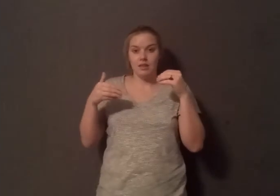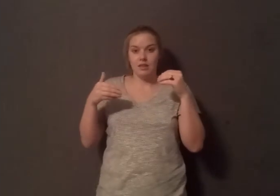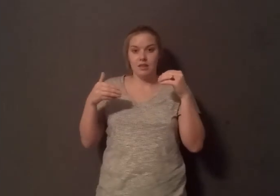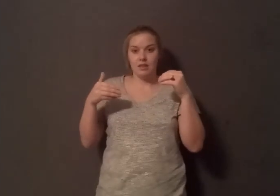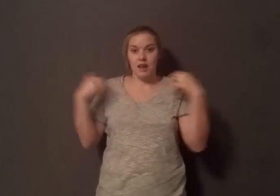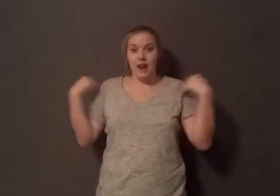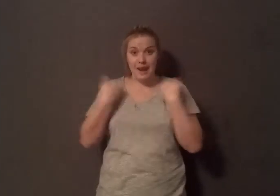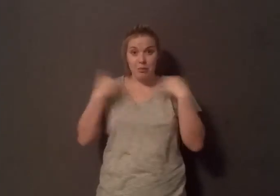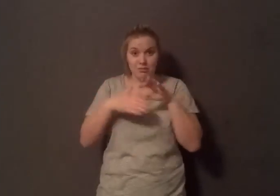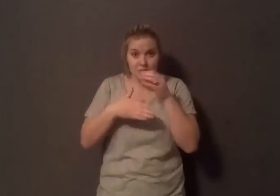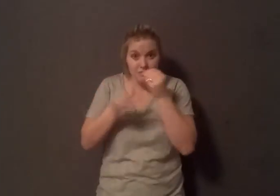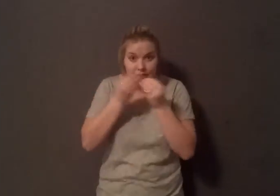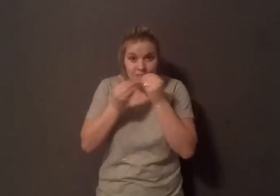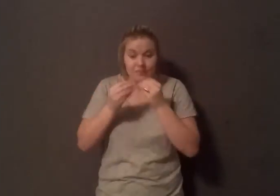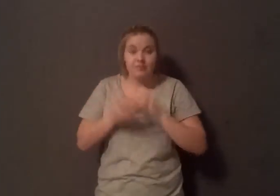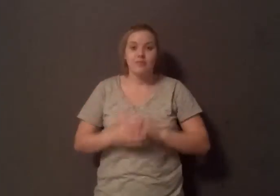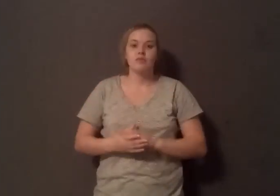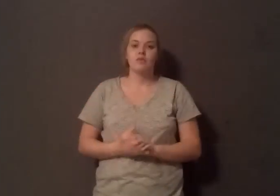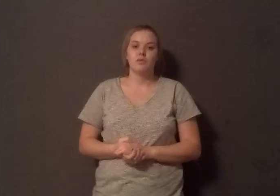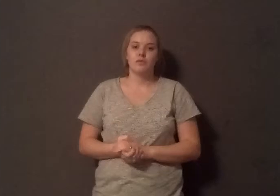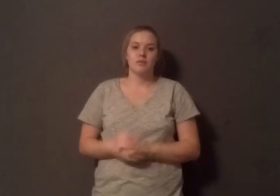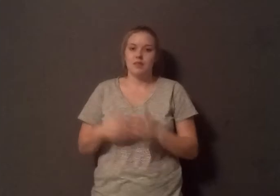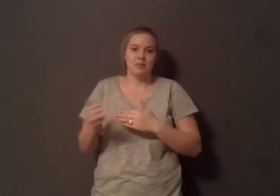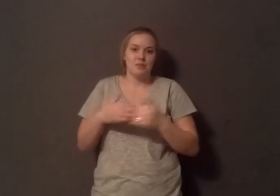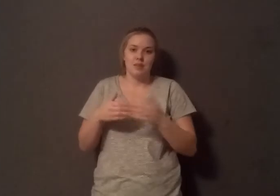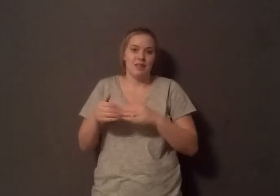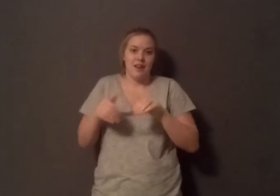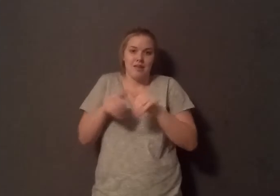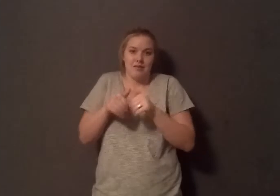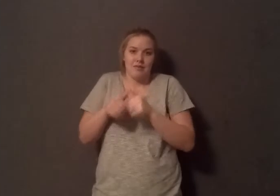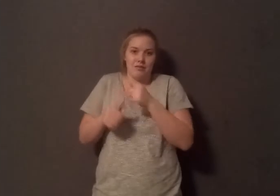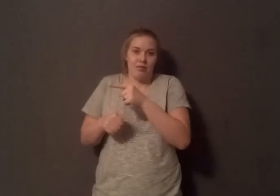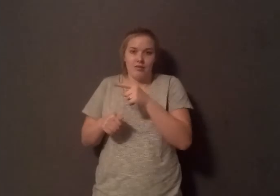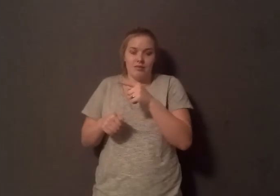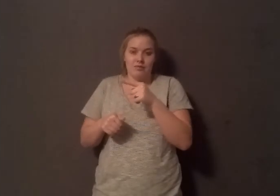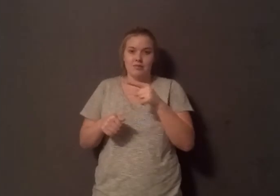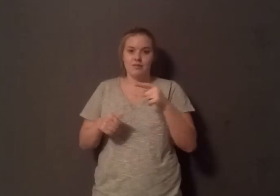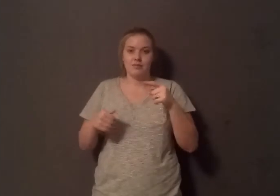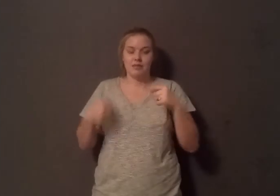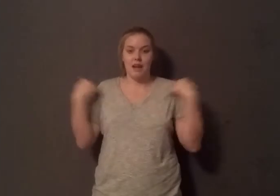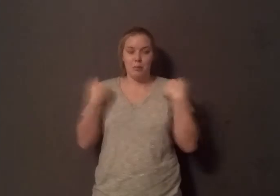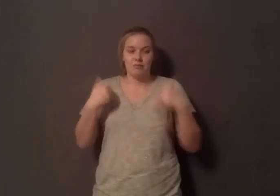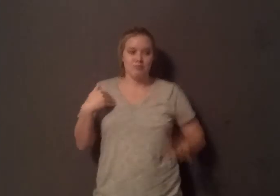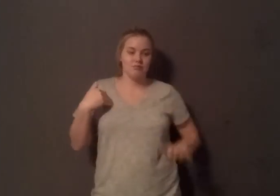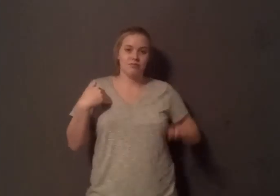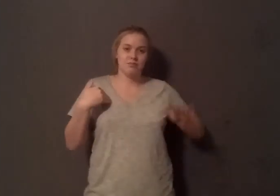So really the contaminants are coming in regardless of how these animals are raised. I had always been concerned about the possible health impacts of